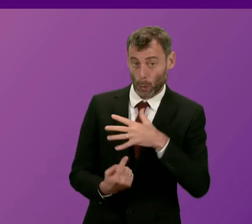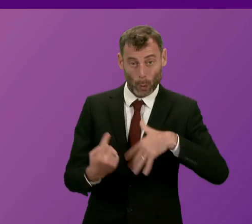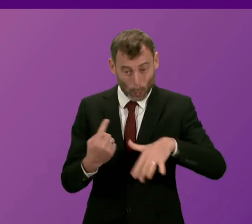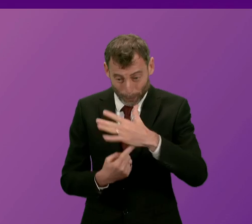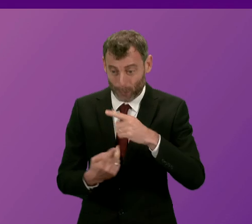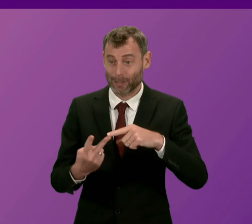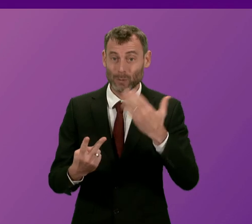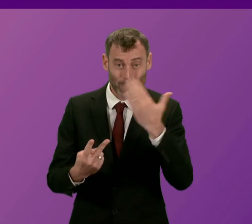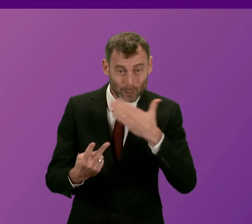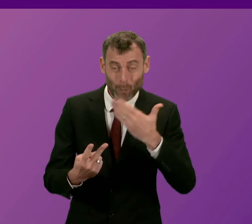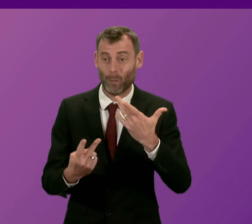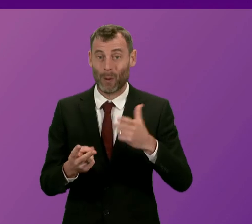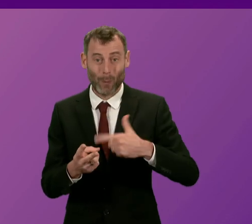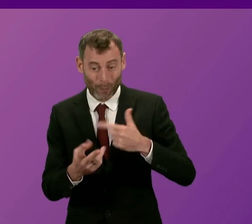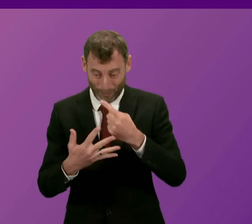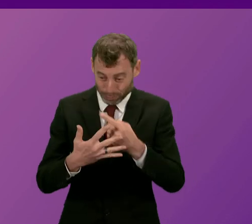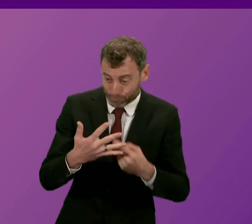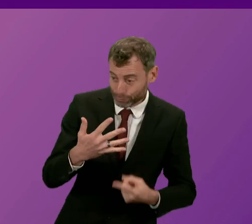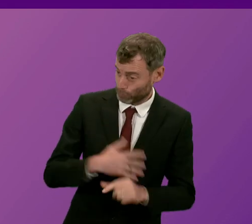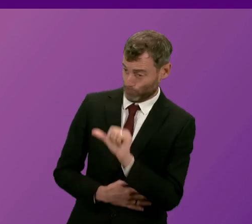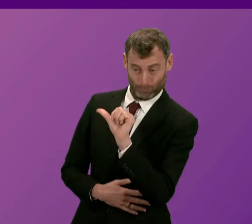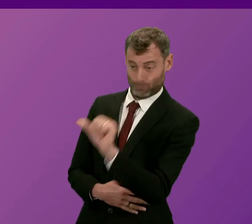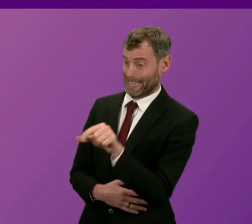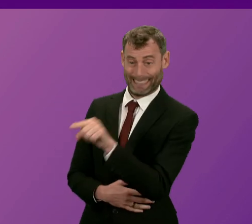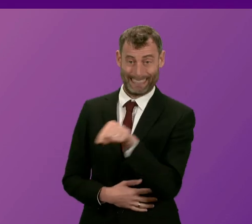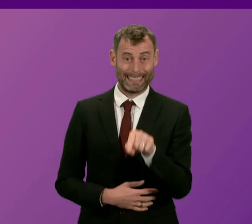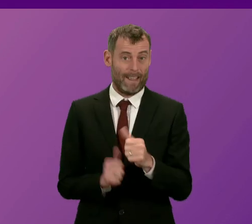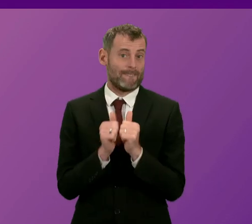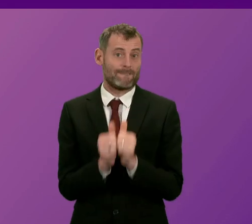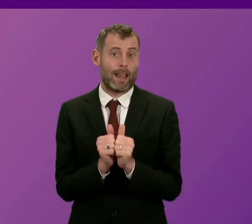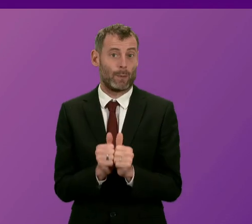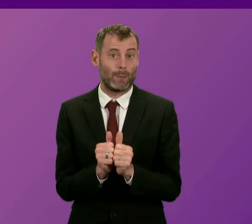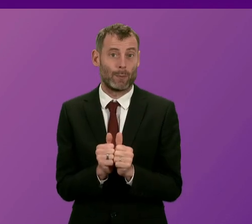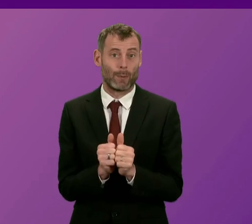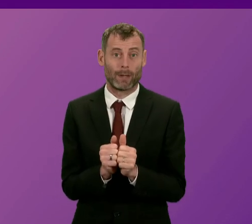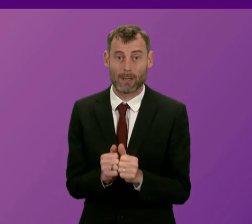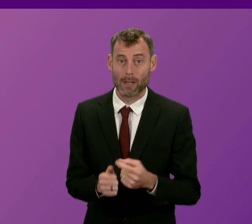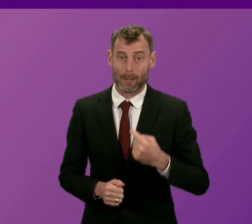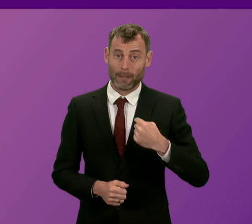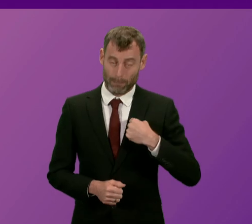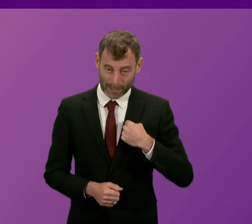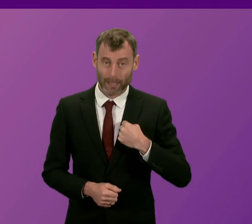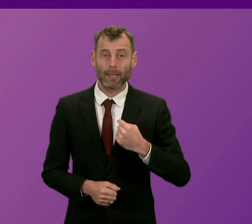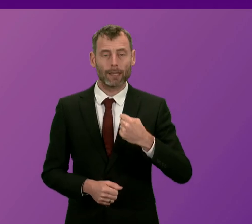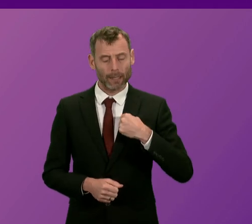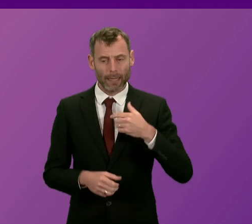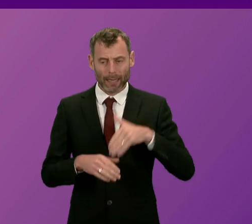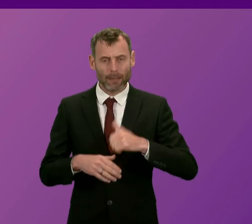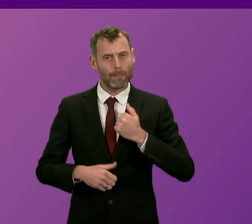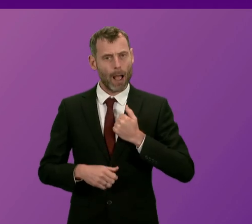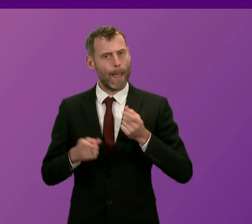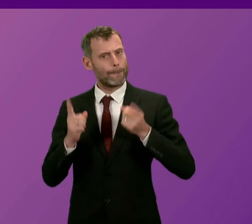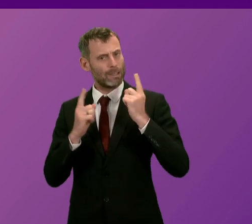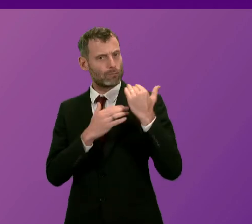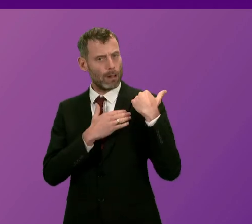and I can assure him and I very much practice this in my parliamentary and ministerial activities, very